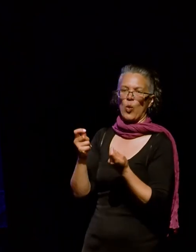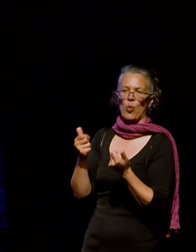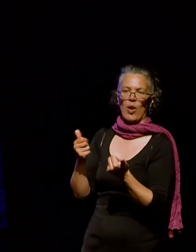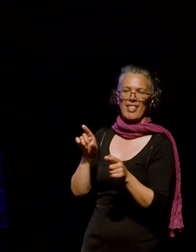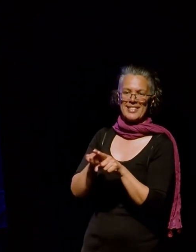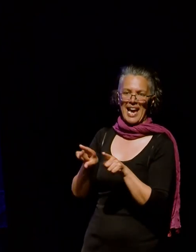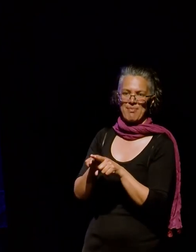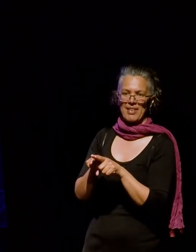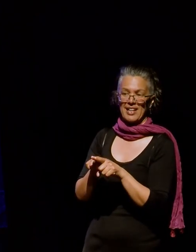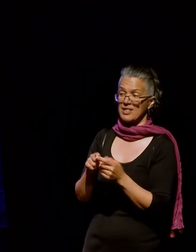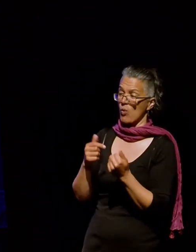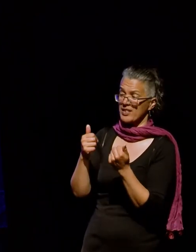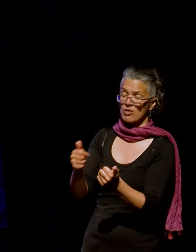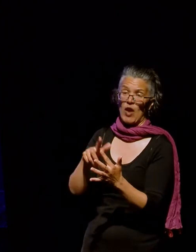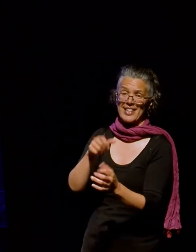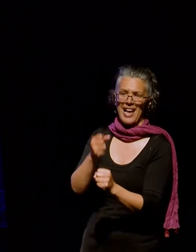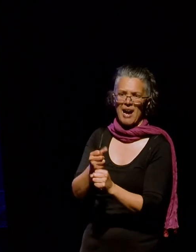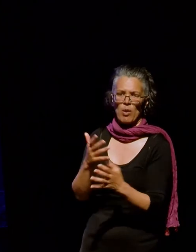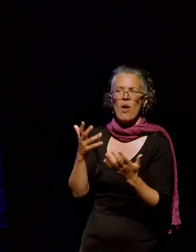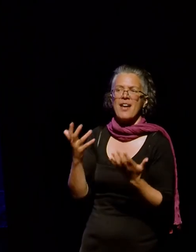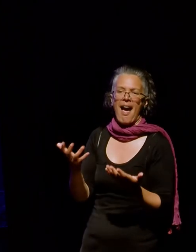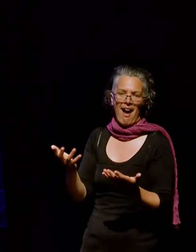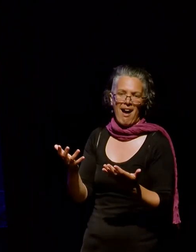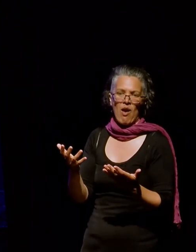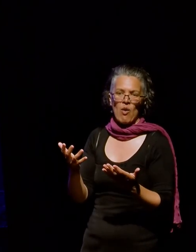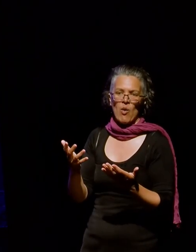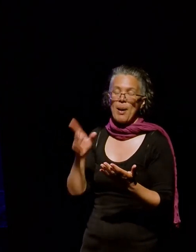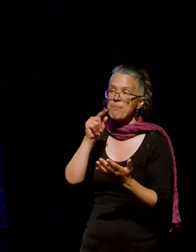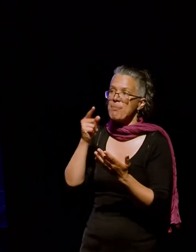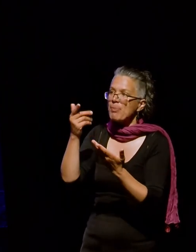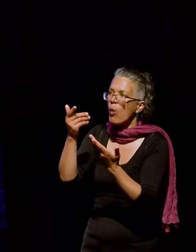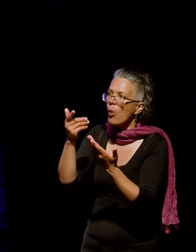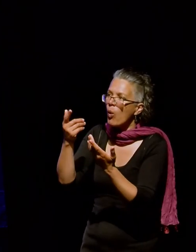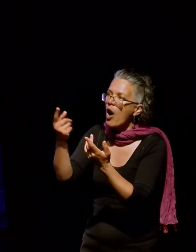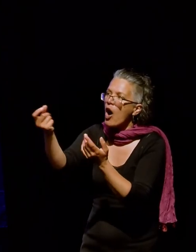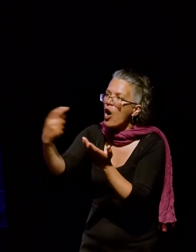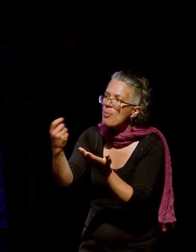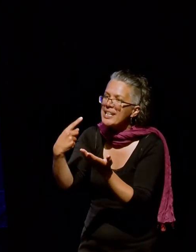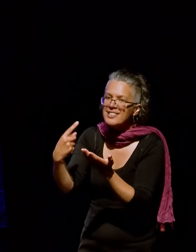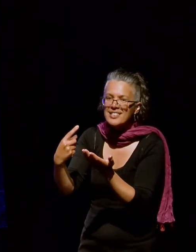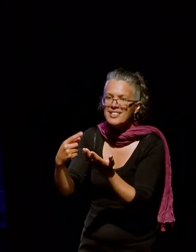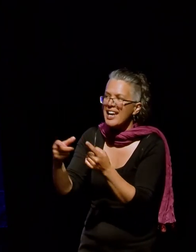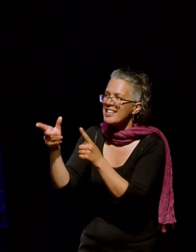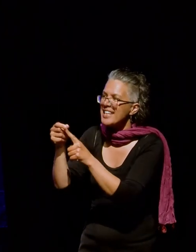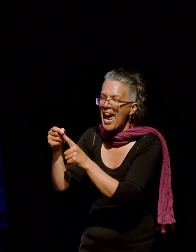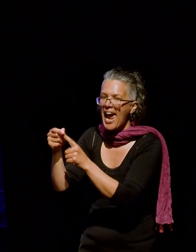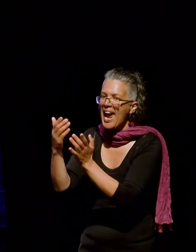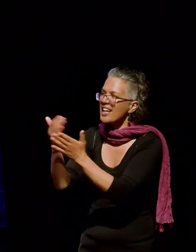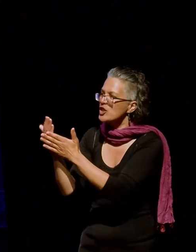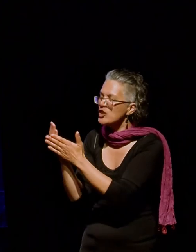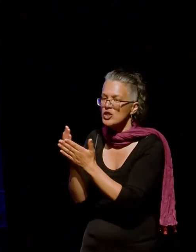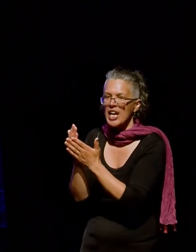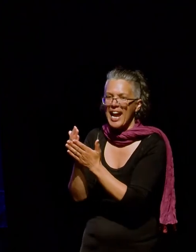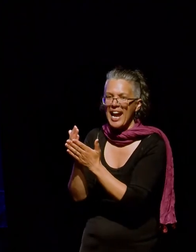And for me this is a great example of that where people were open to commenting on our posts, to tagging each other in, to sharing.